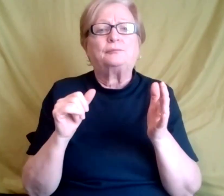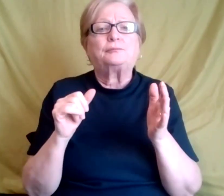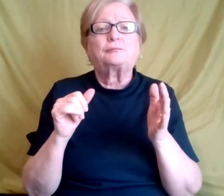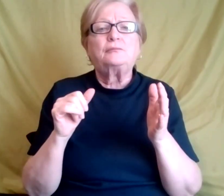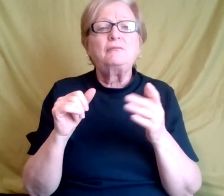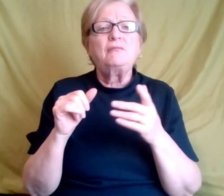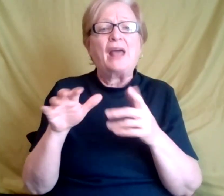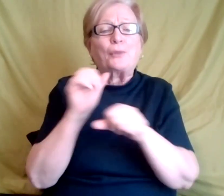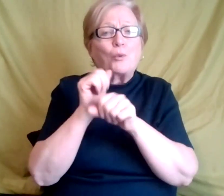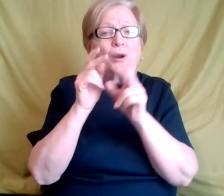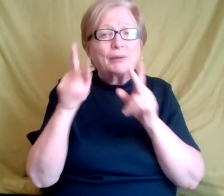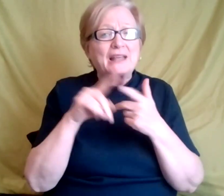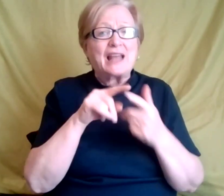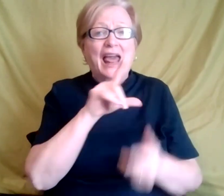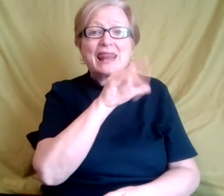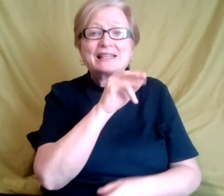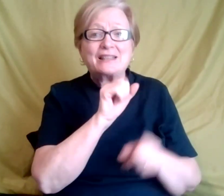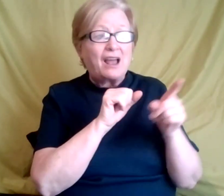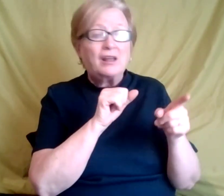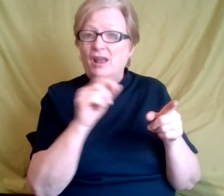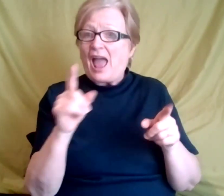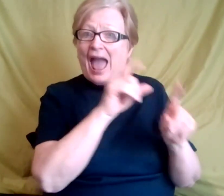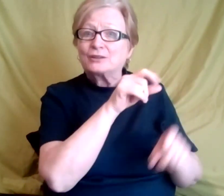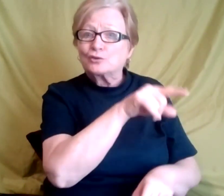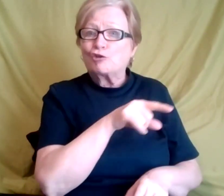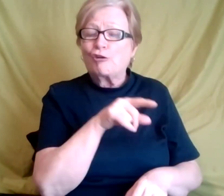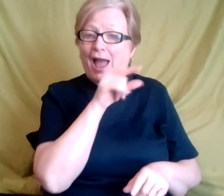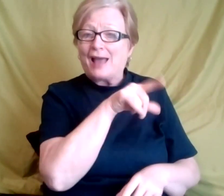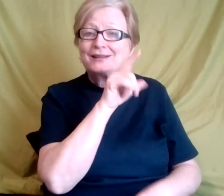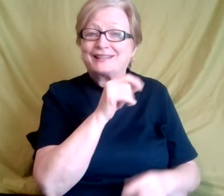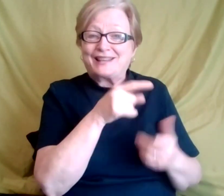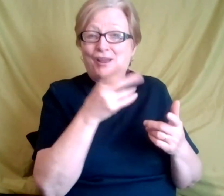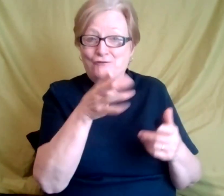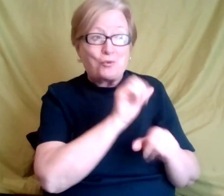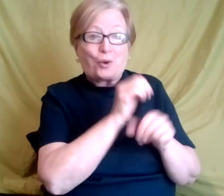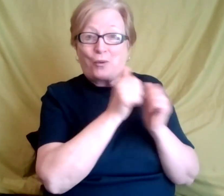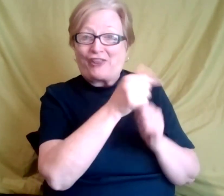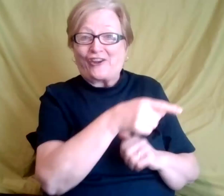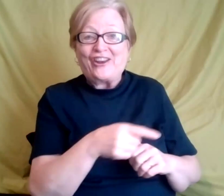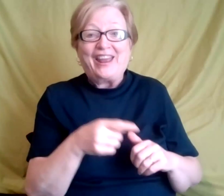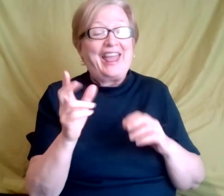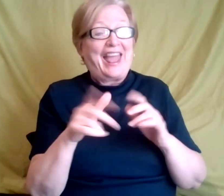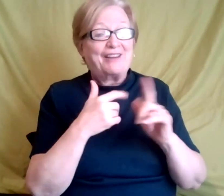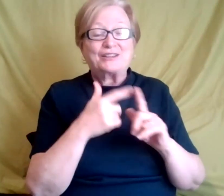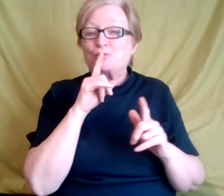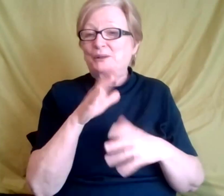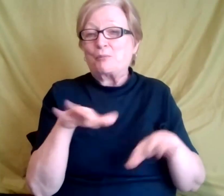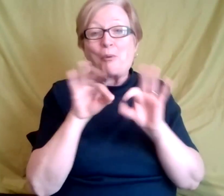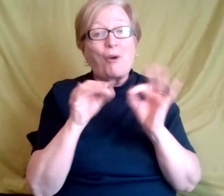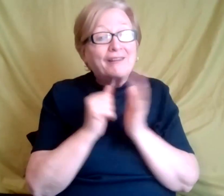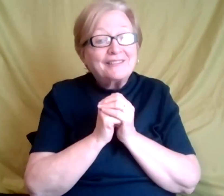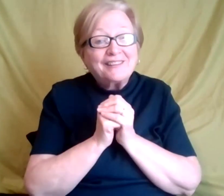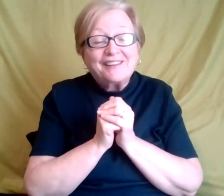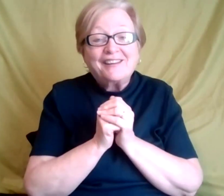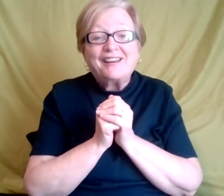workplace, talk to her, ask her, um, because it's so, so important. And when you do that, and I will tell you, and I